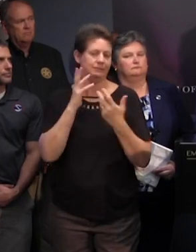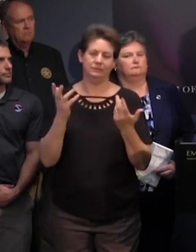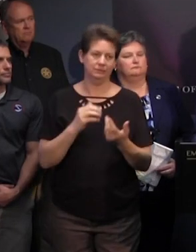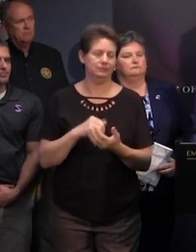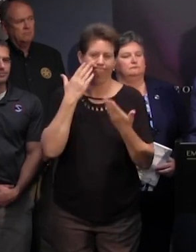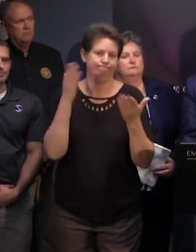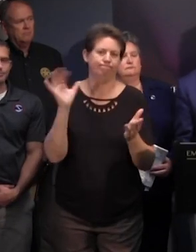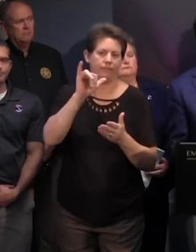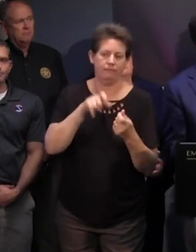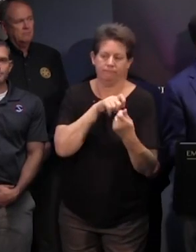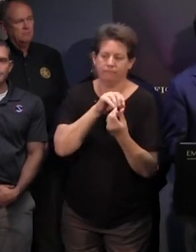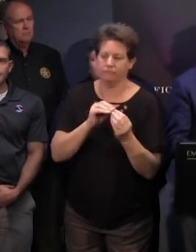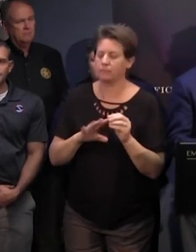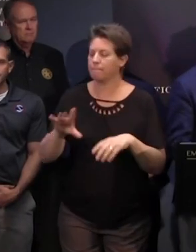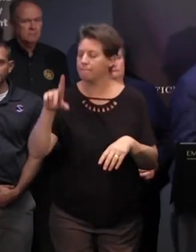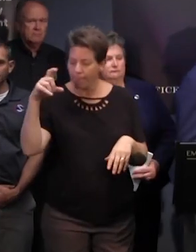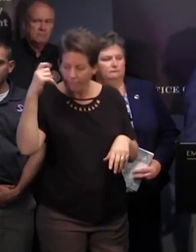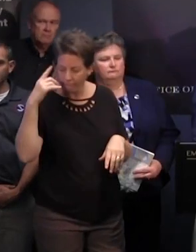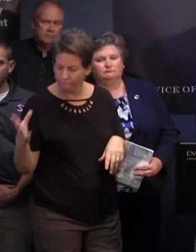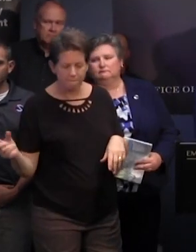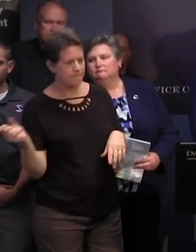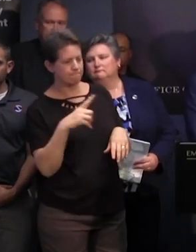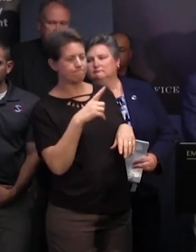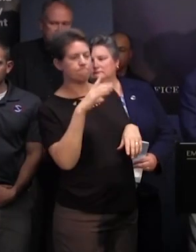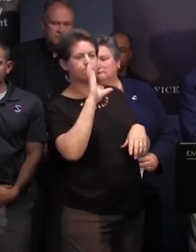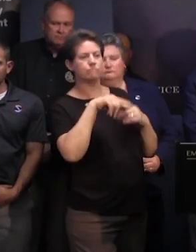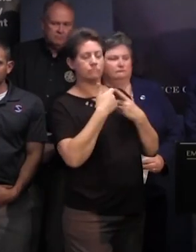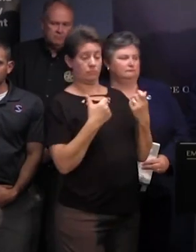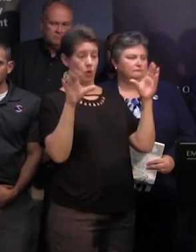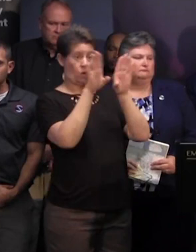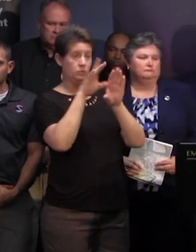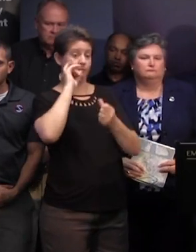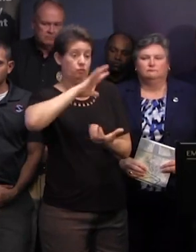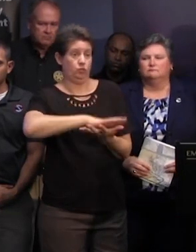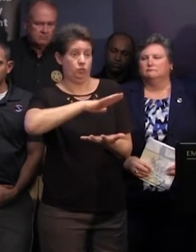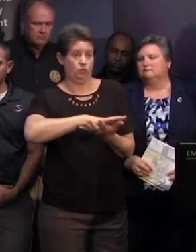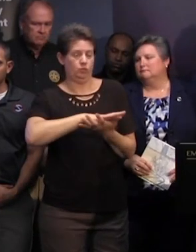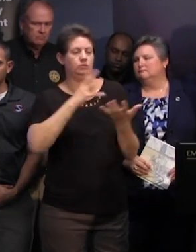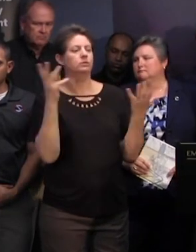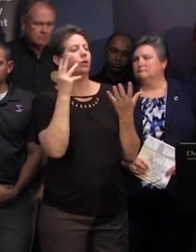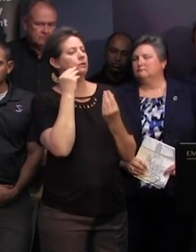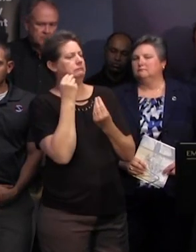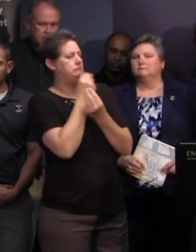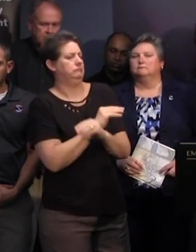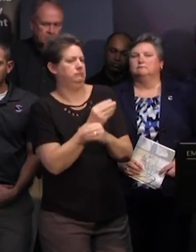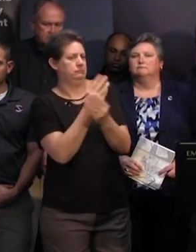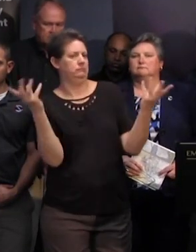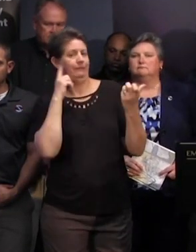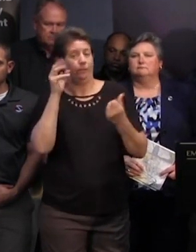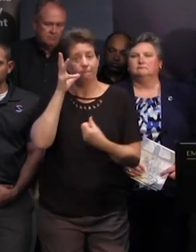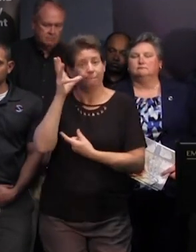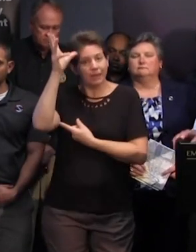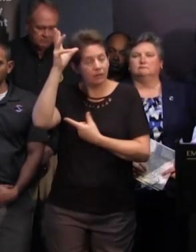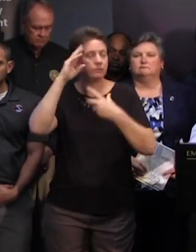affected governor yes when we talk about closings for schools what advice can you personally give to parents